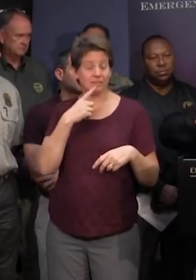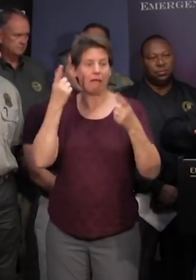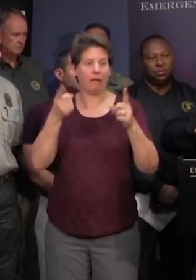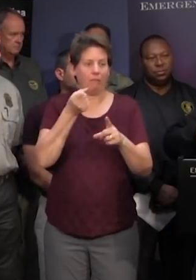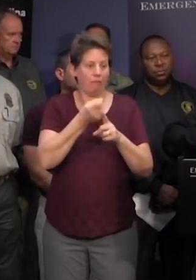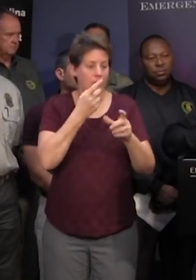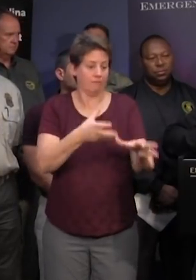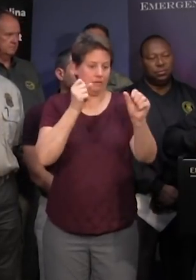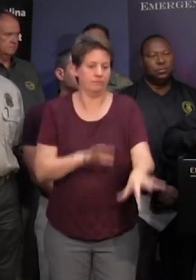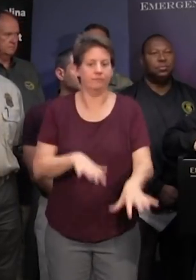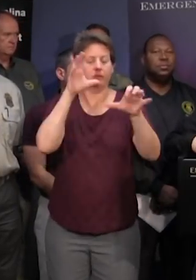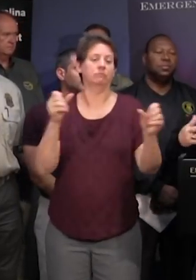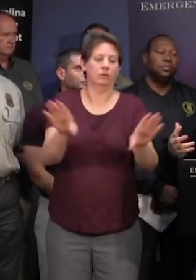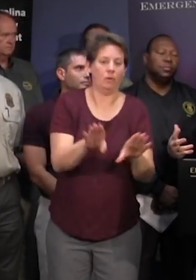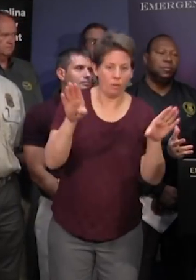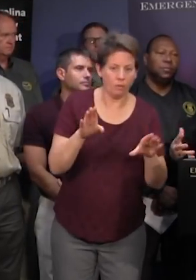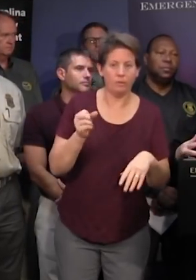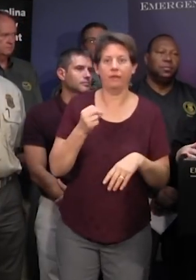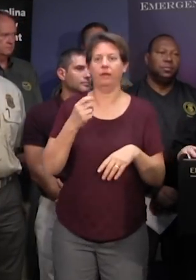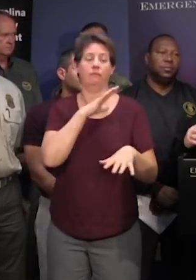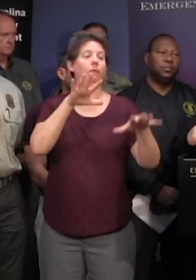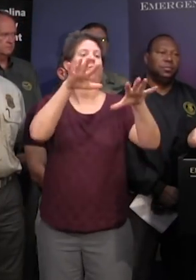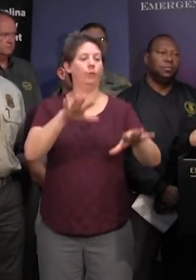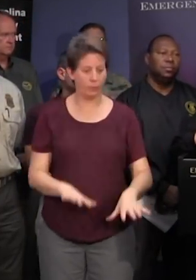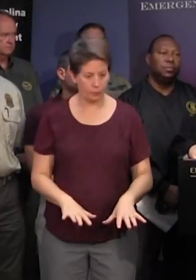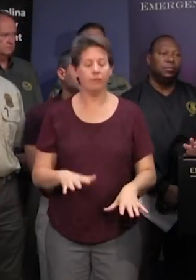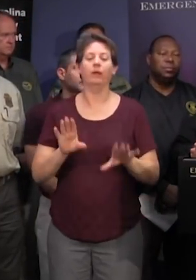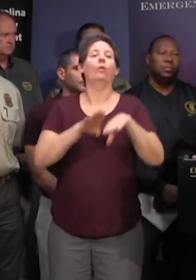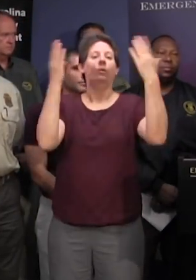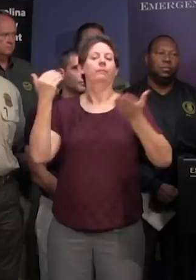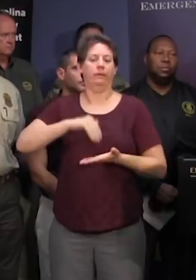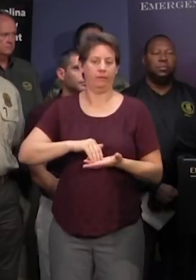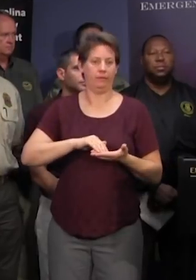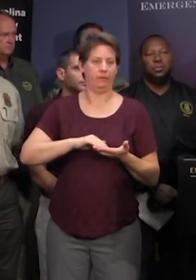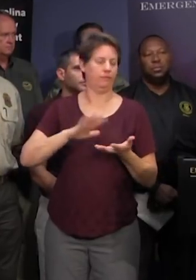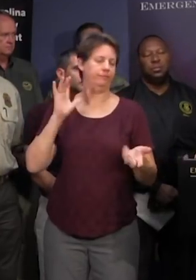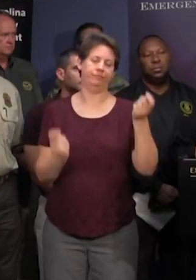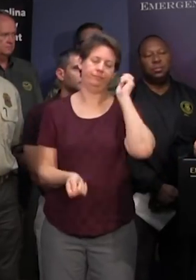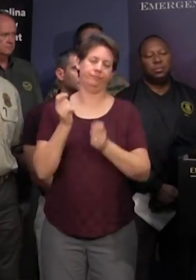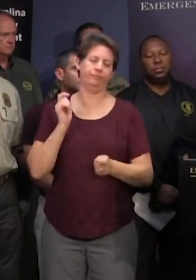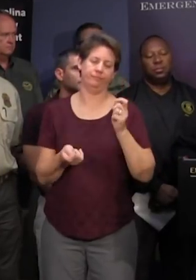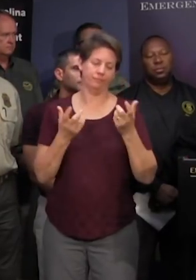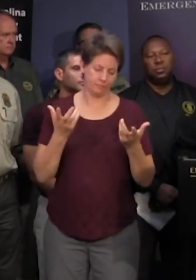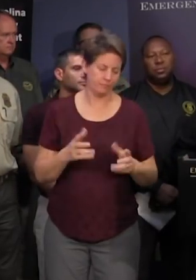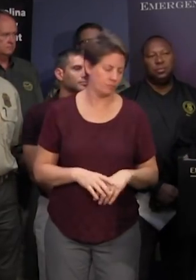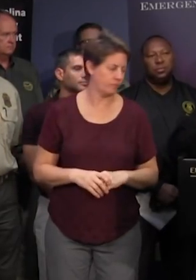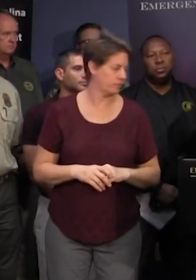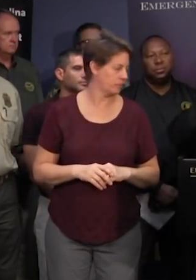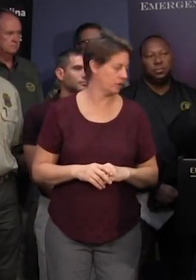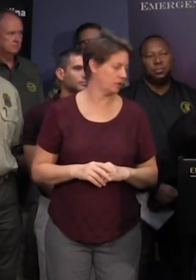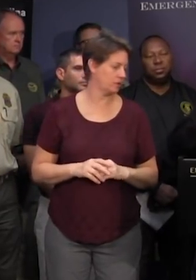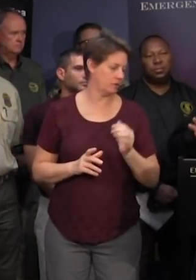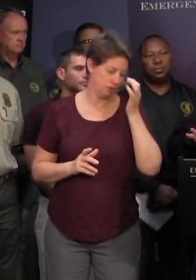flood events we get water on the road we close the road and then the the rain water subside and flood subsides and we were able to reopen as i mentioned earlier we